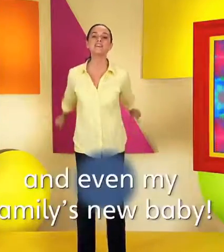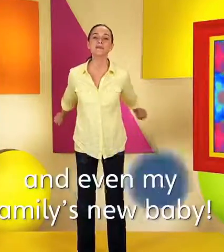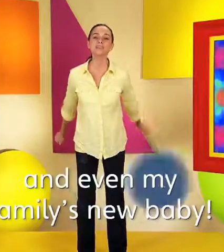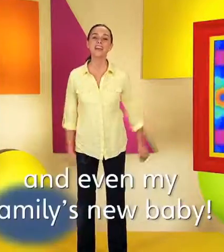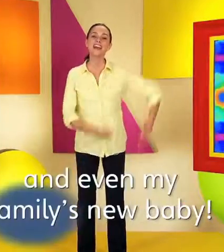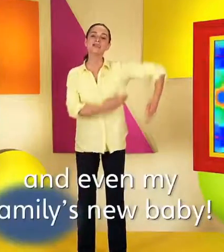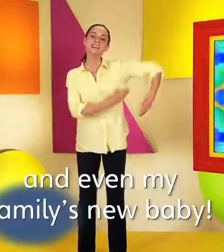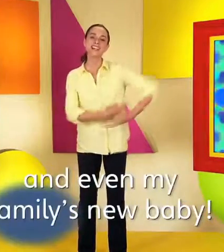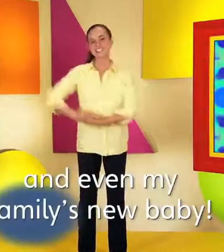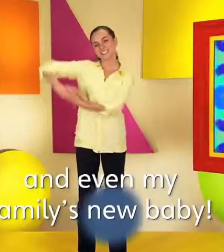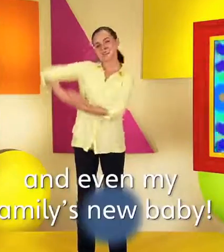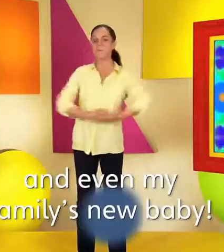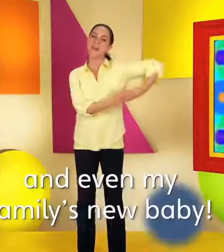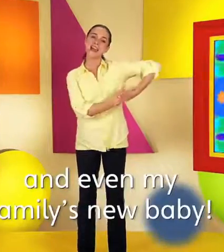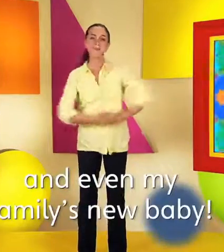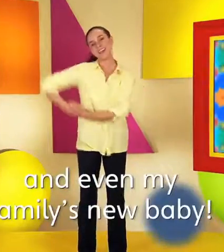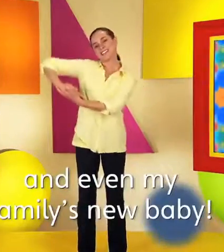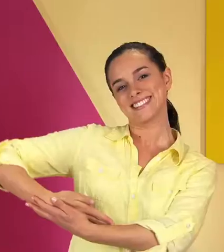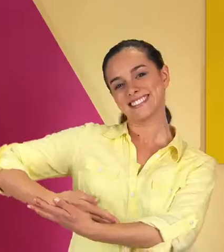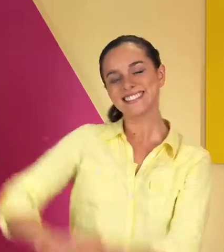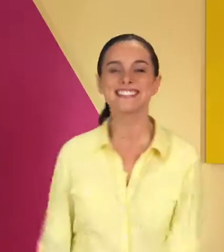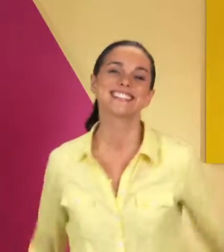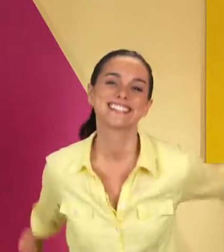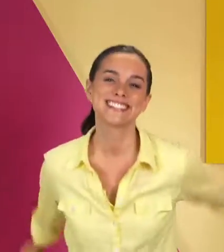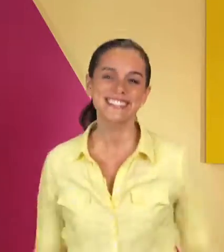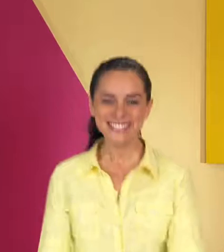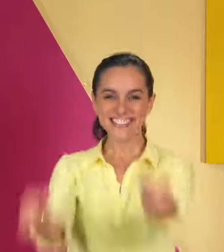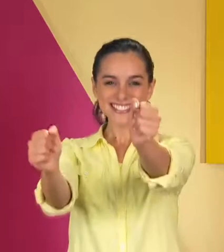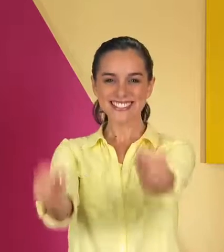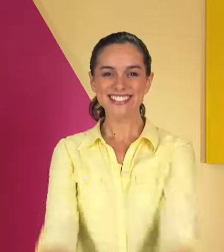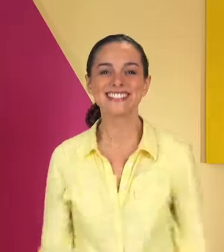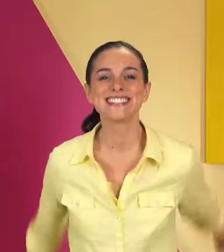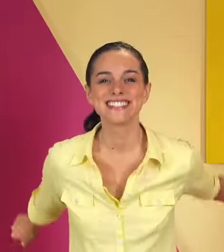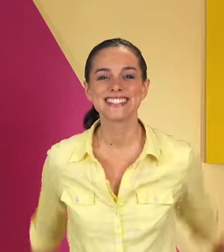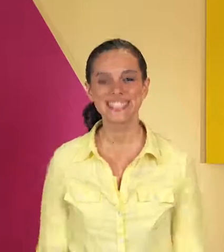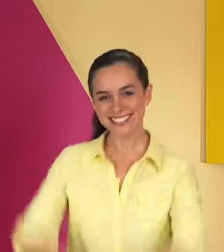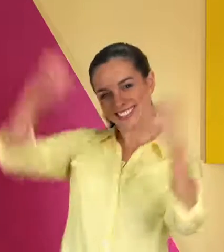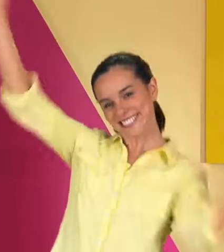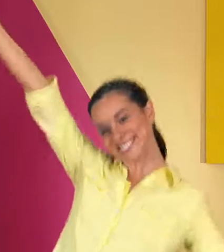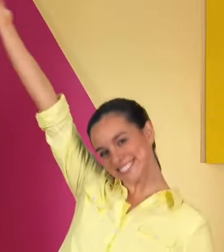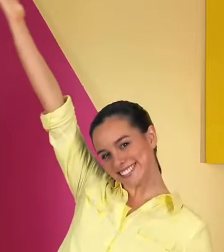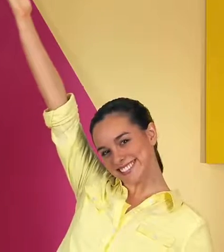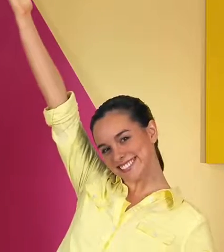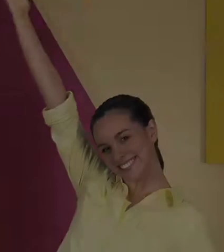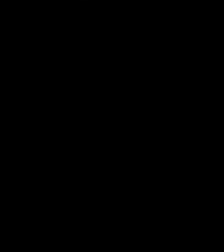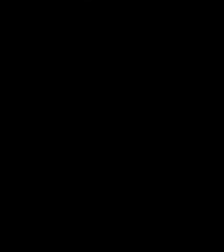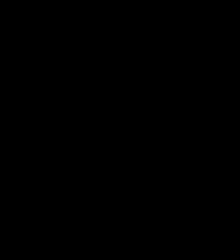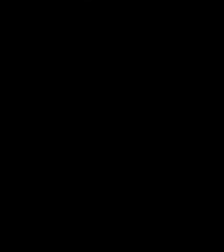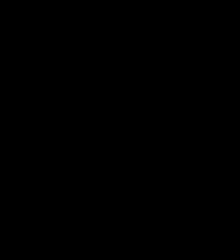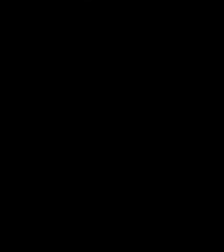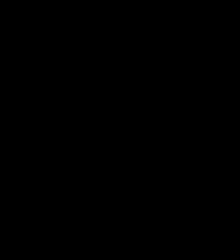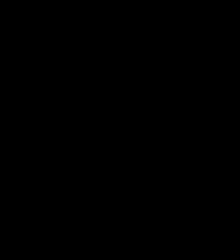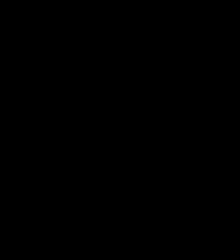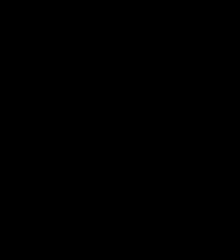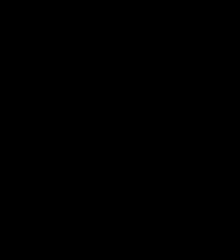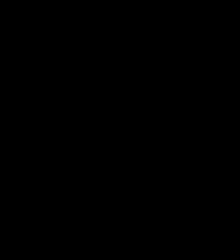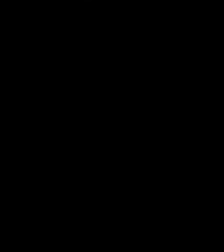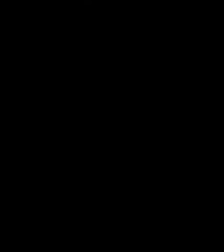even my family's new baby So close to follow those See've in my